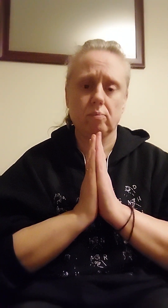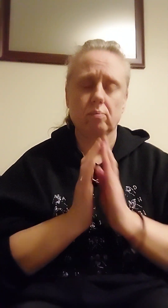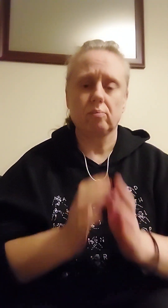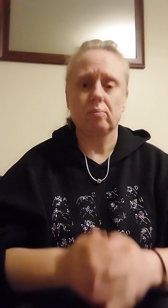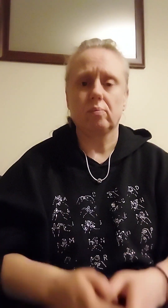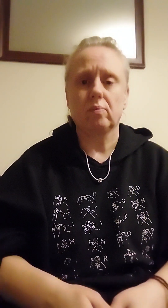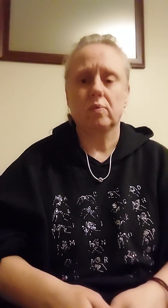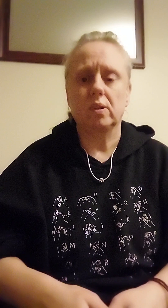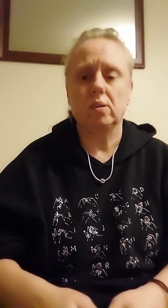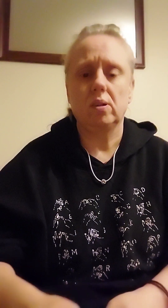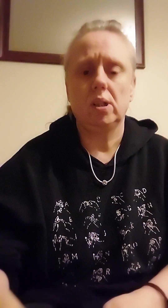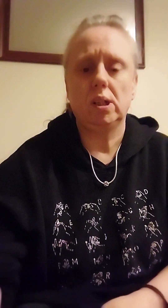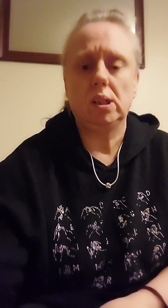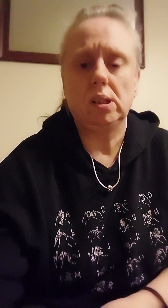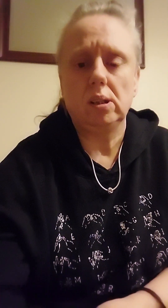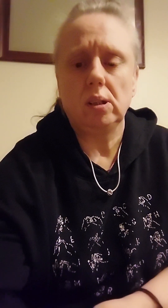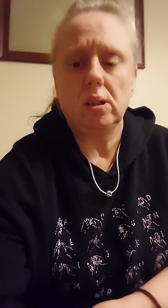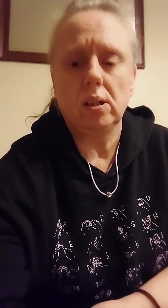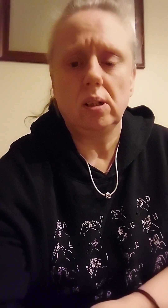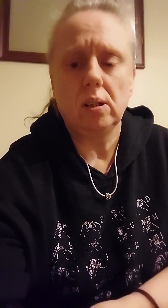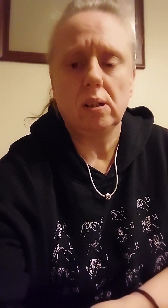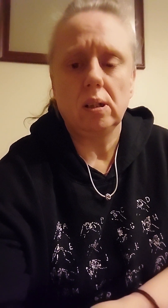don't you